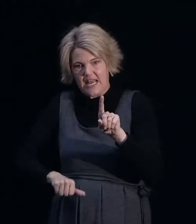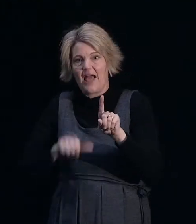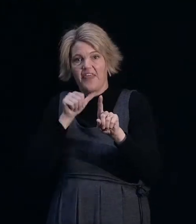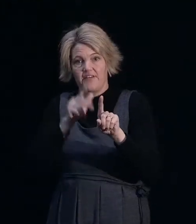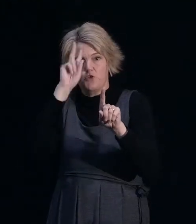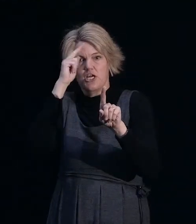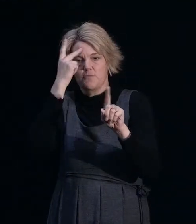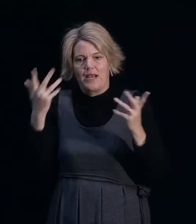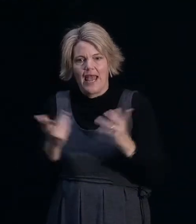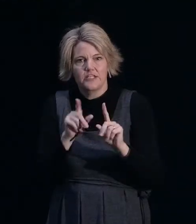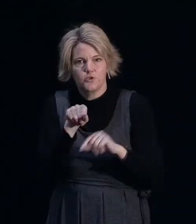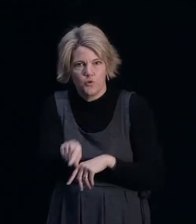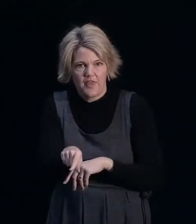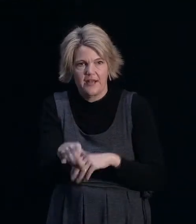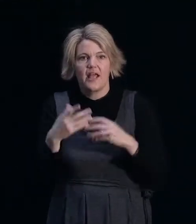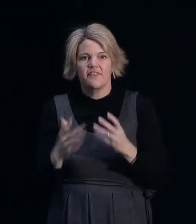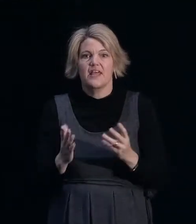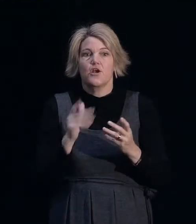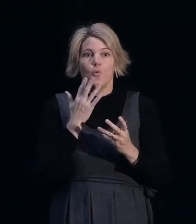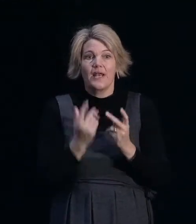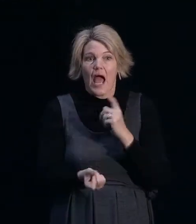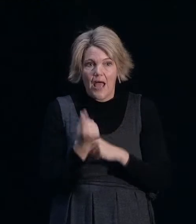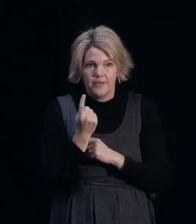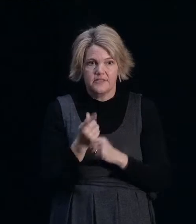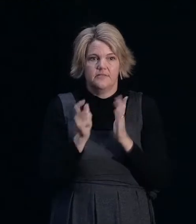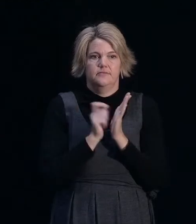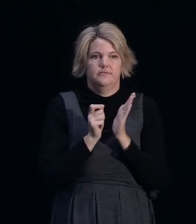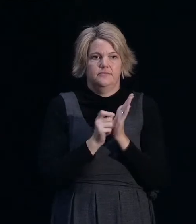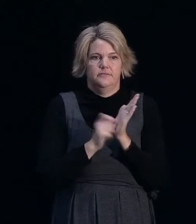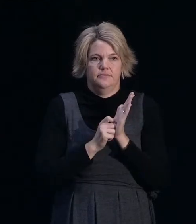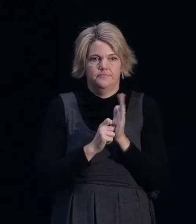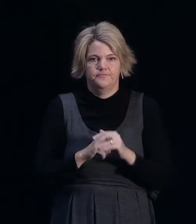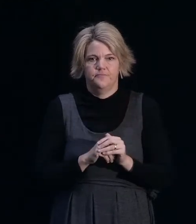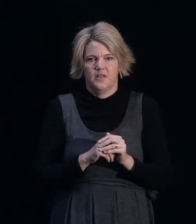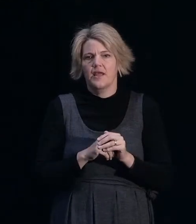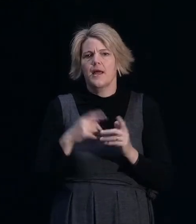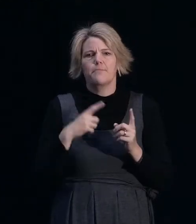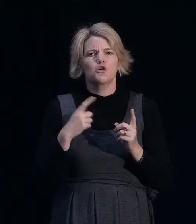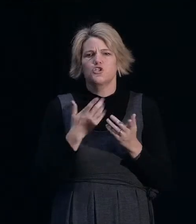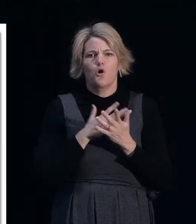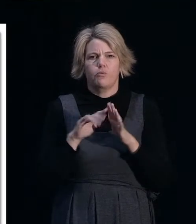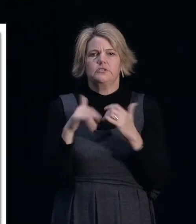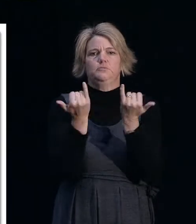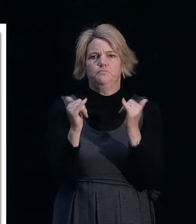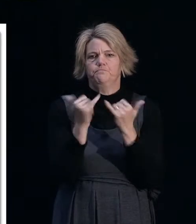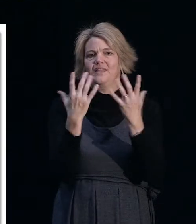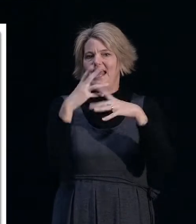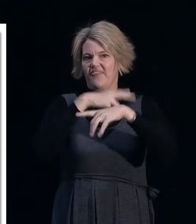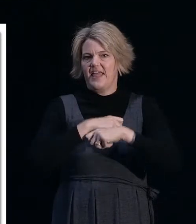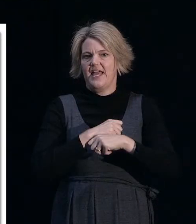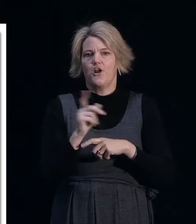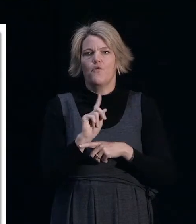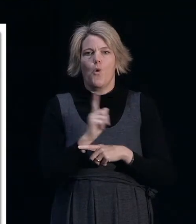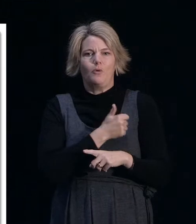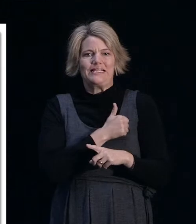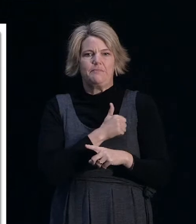And then document those changes and make sure that that gets into the contract. Again, so there can be no disputes at the end around what was expected and who